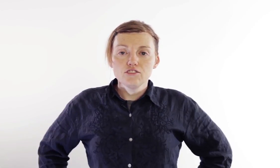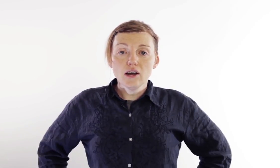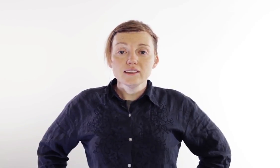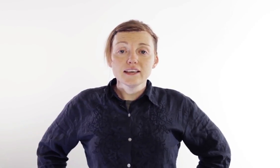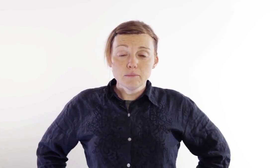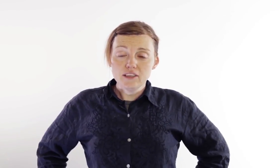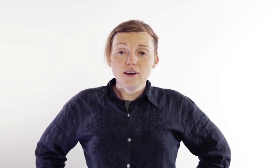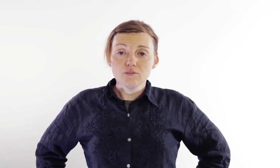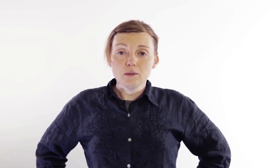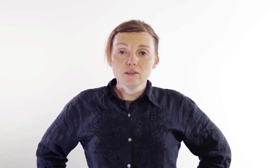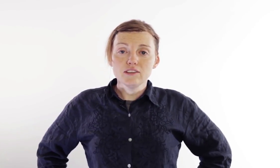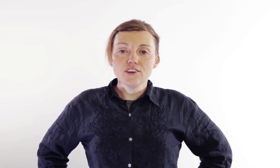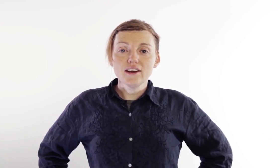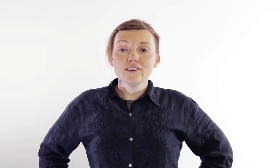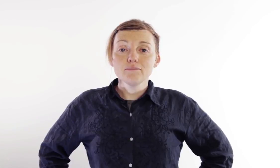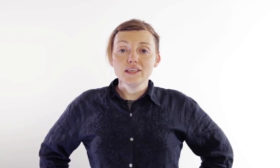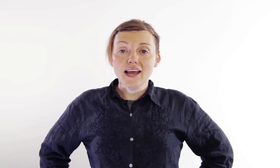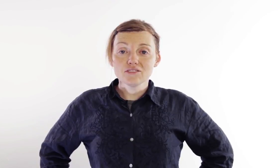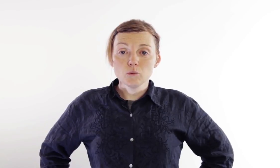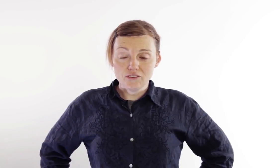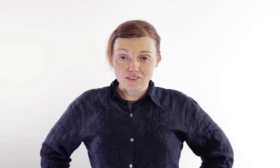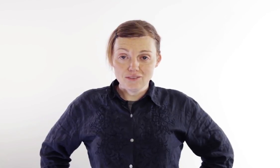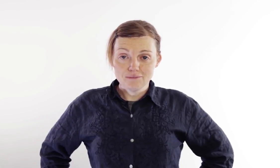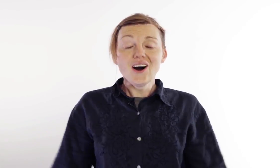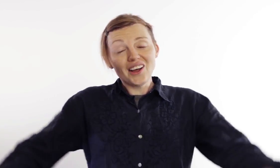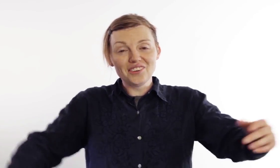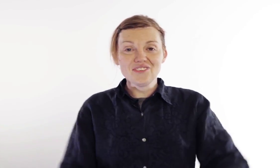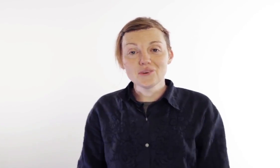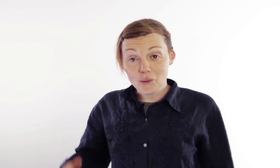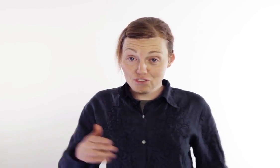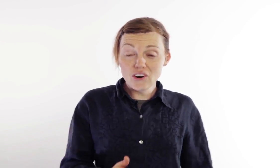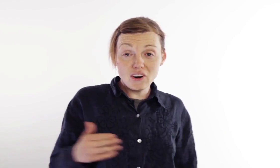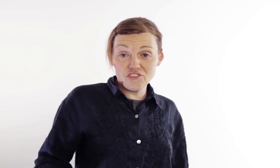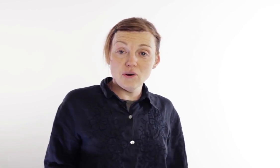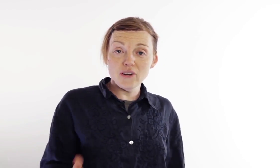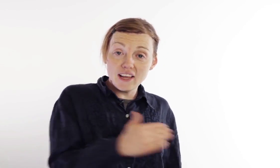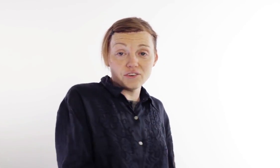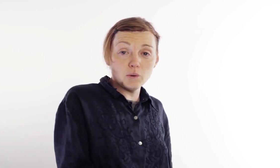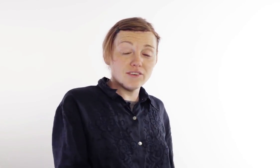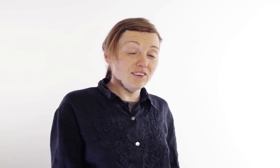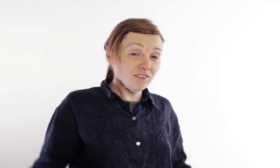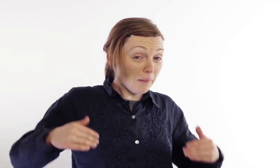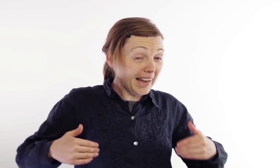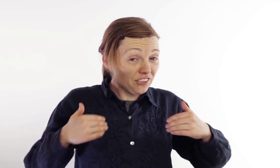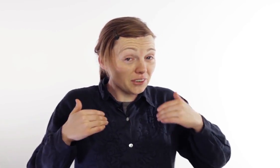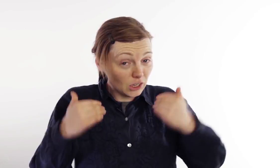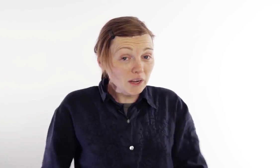Sean, like many trans people, is tired of being asked questions. Awesome. So I will start our show about answering questions by answering a